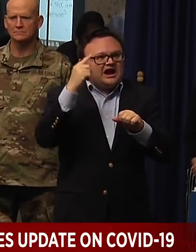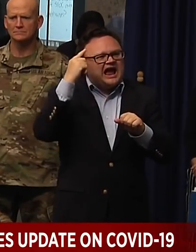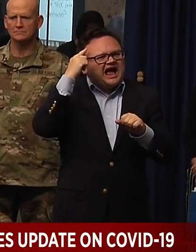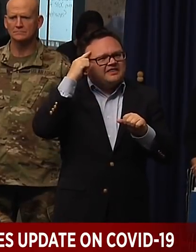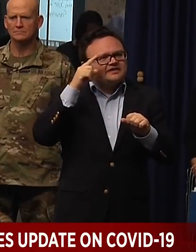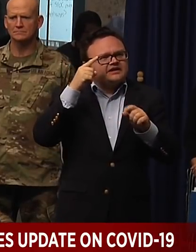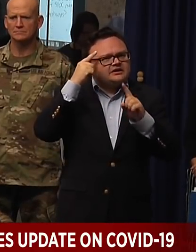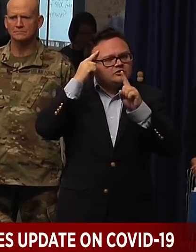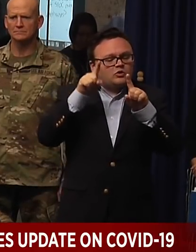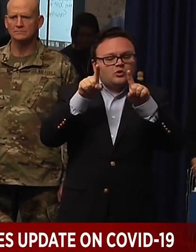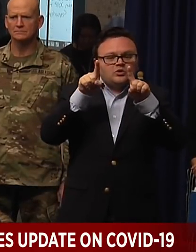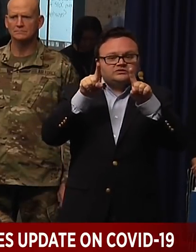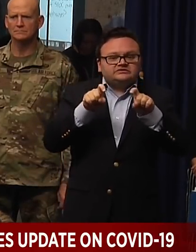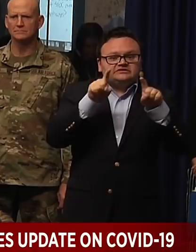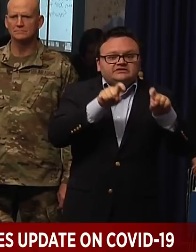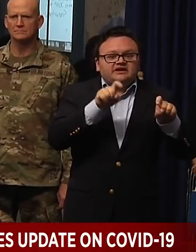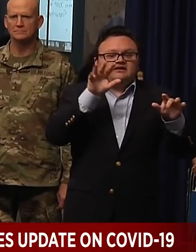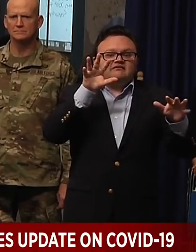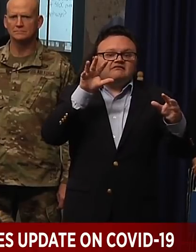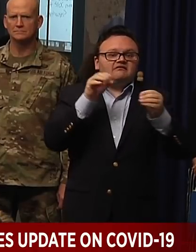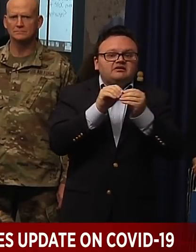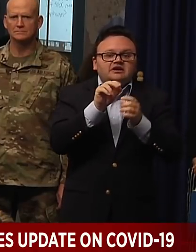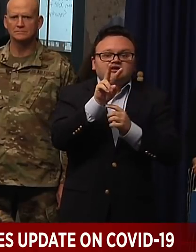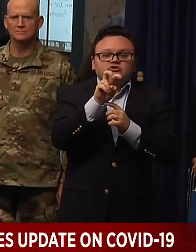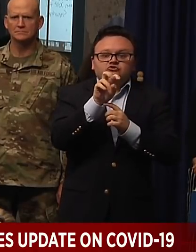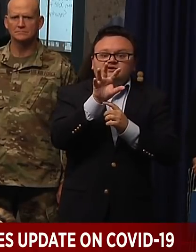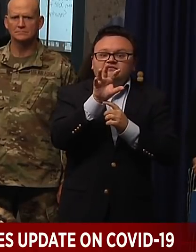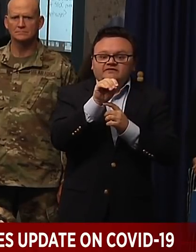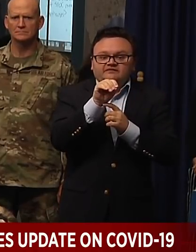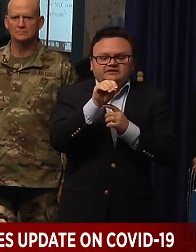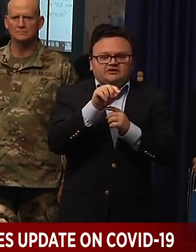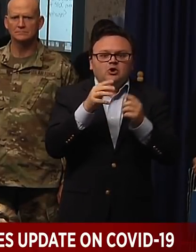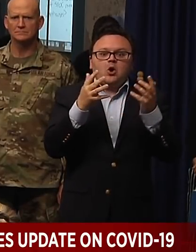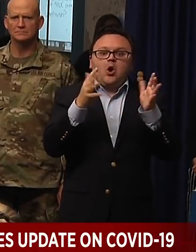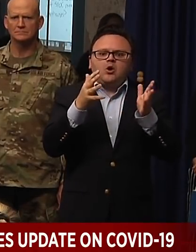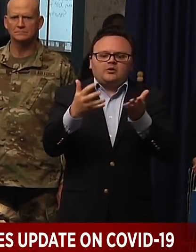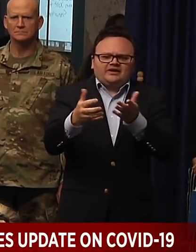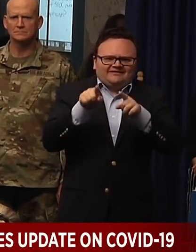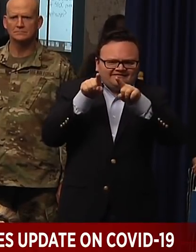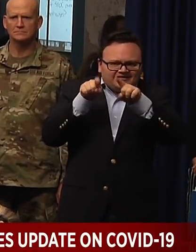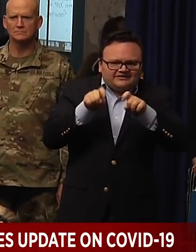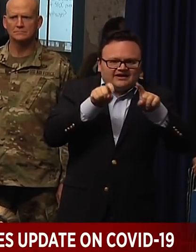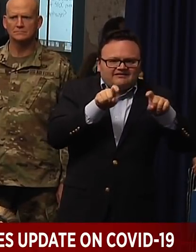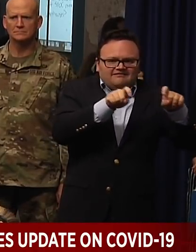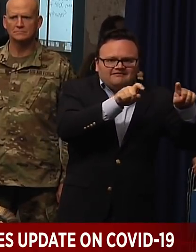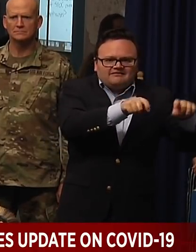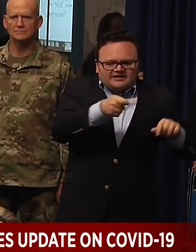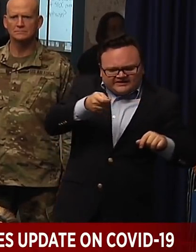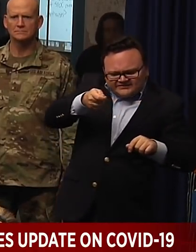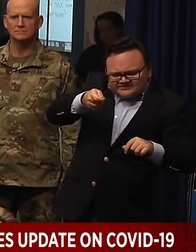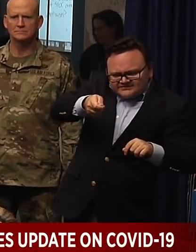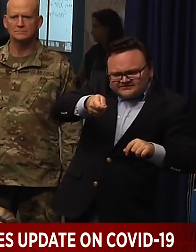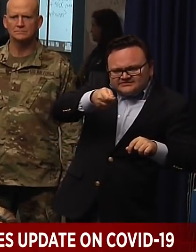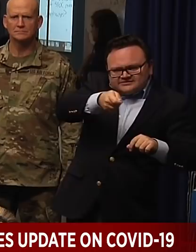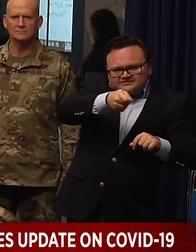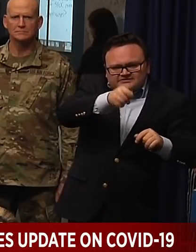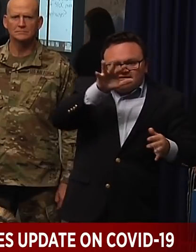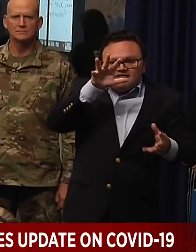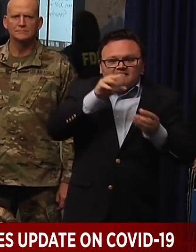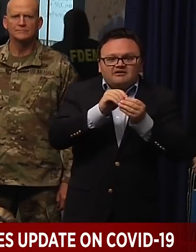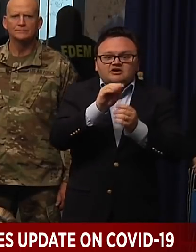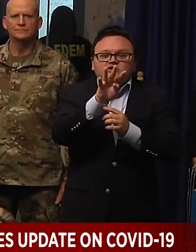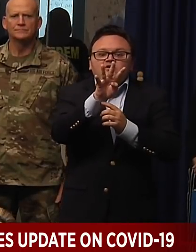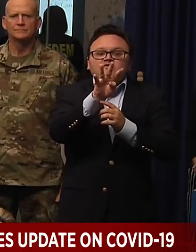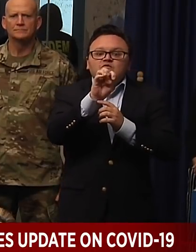to do about 250 samples collected. They've already collected 407 samples in this one test